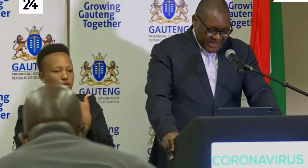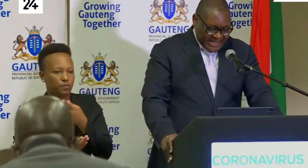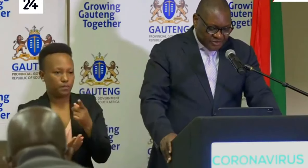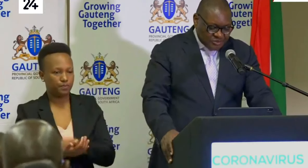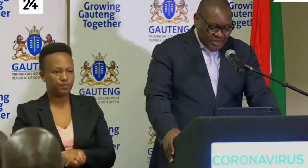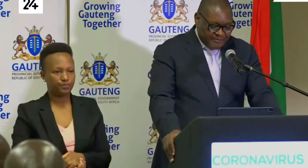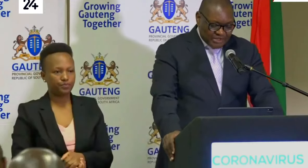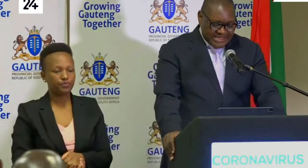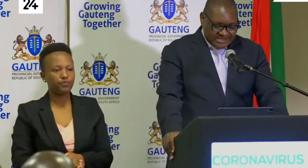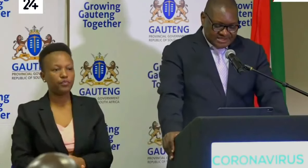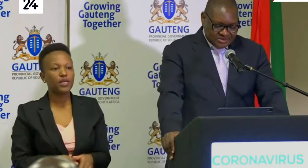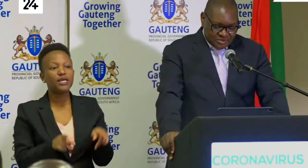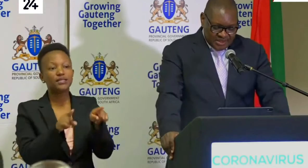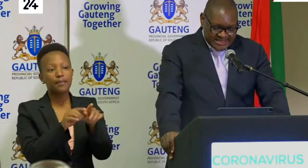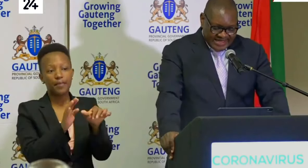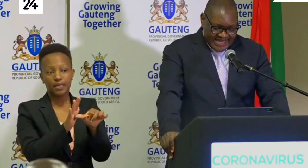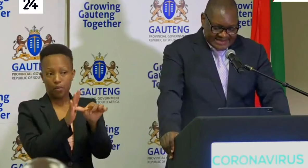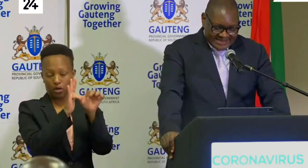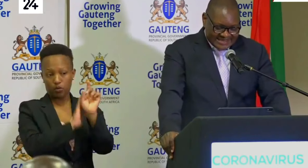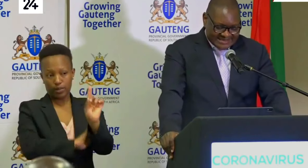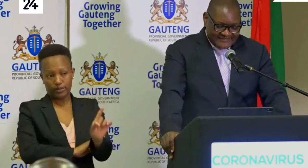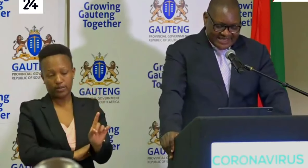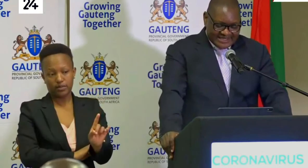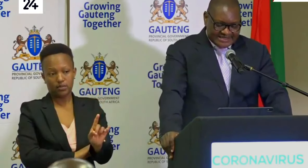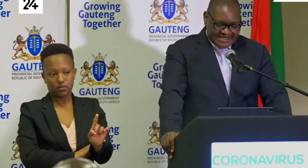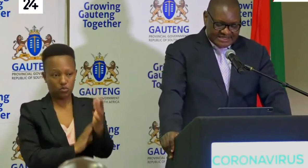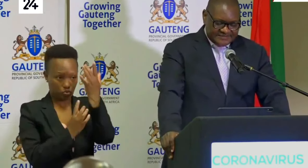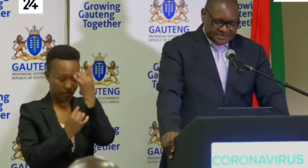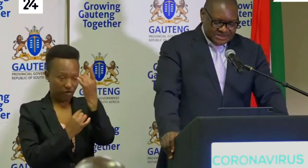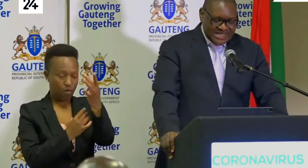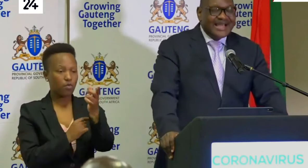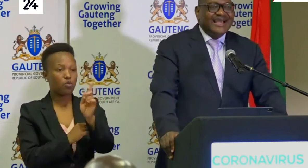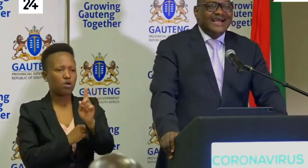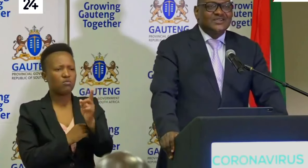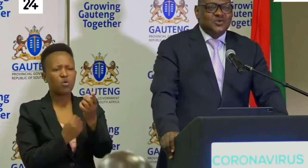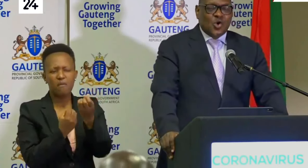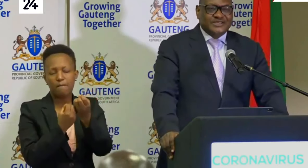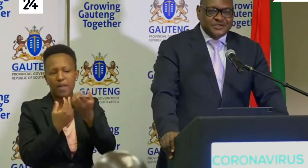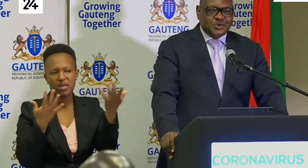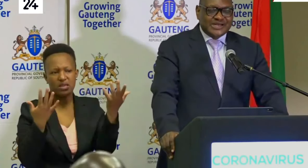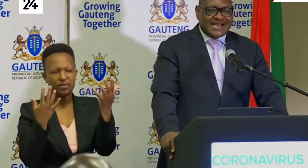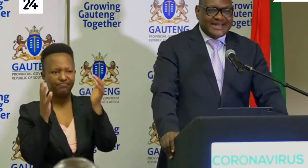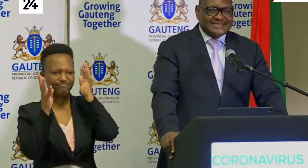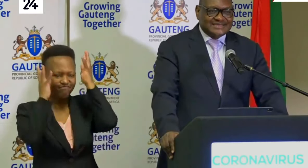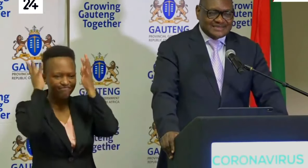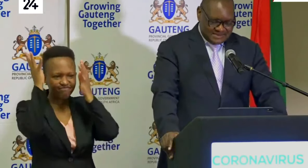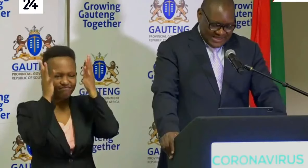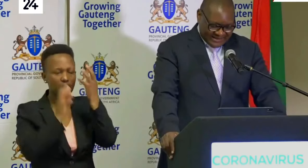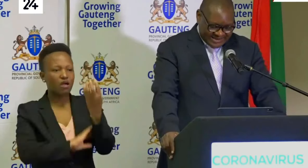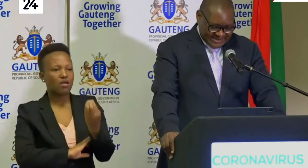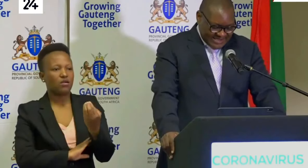It's also important to indicate that there are several initiatives to continue to encourage